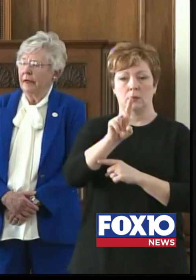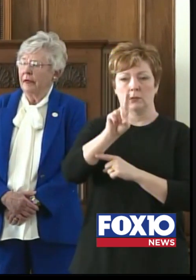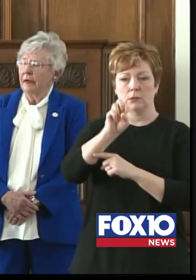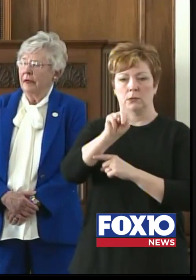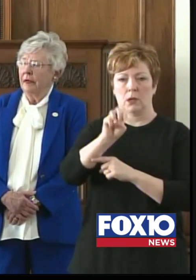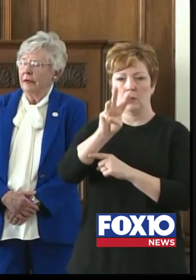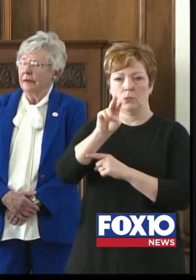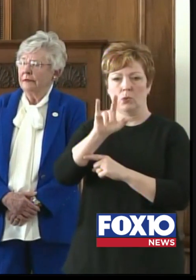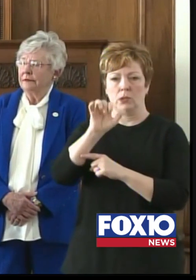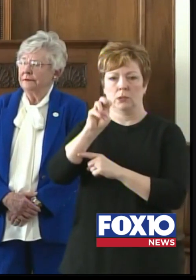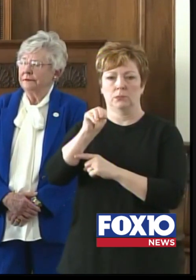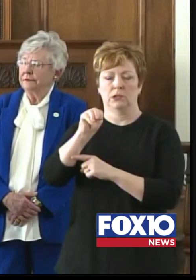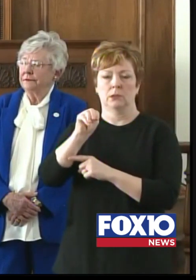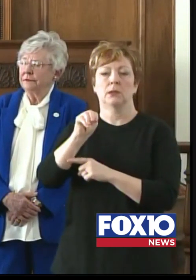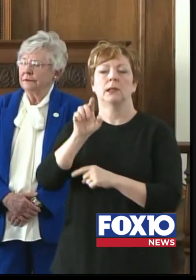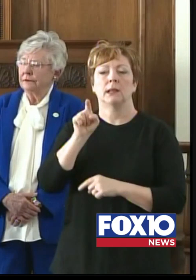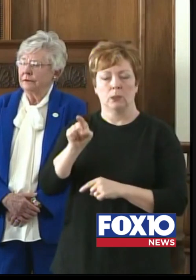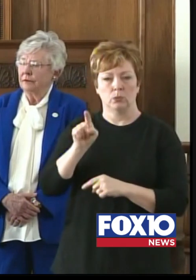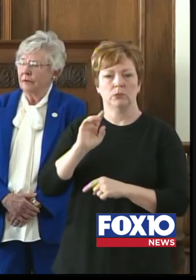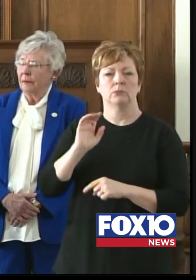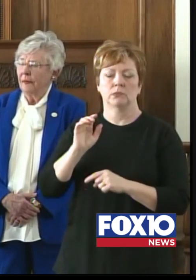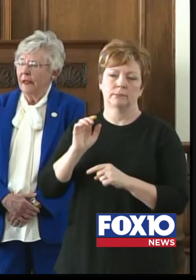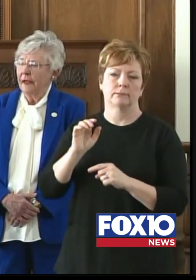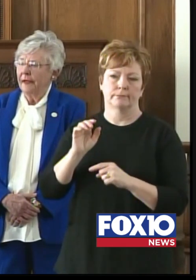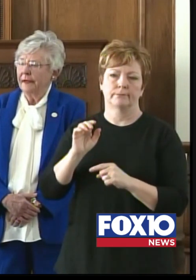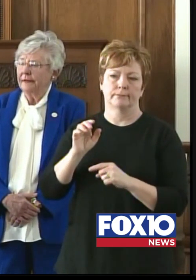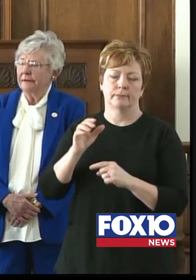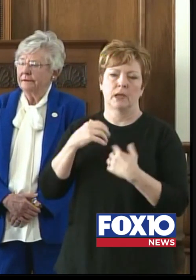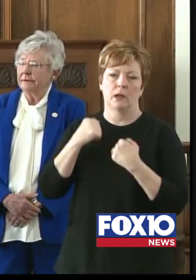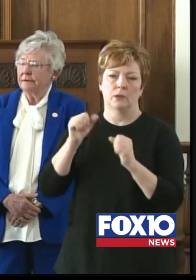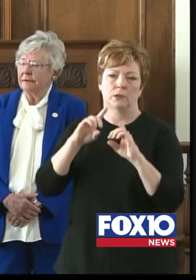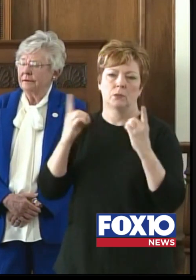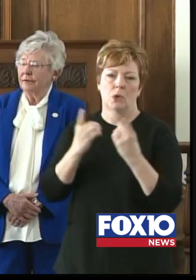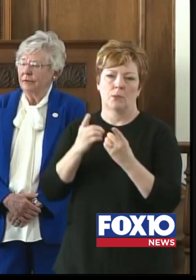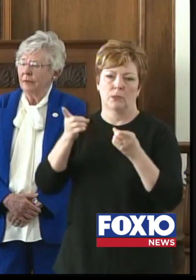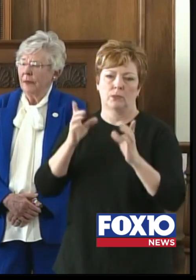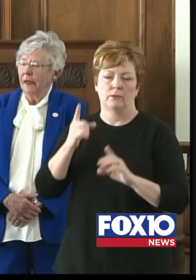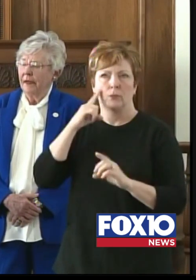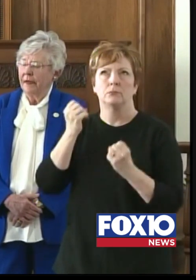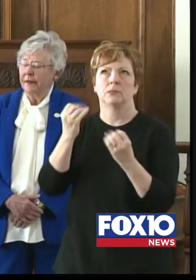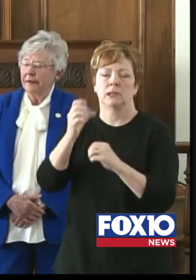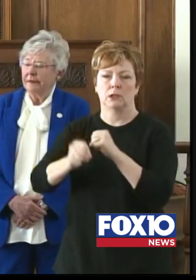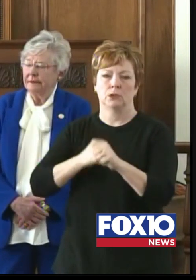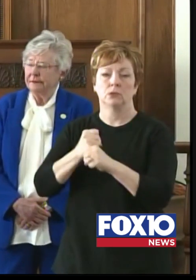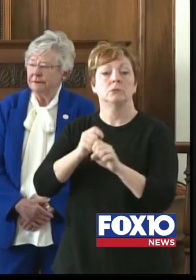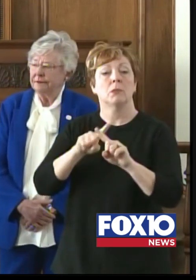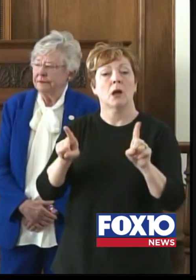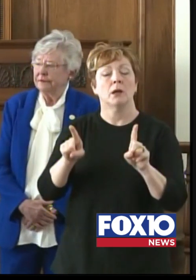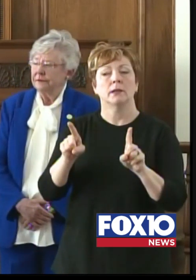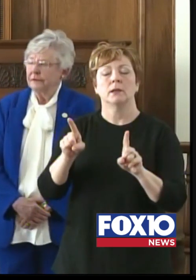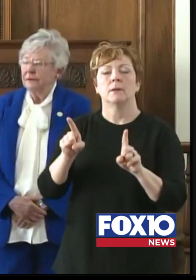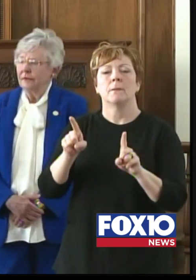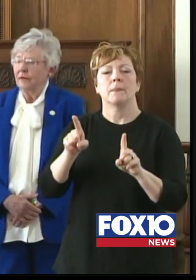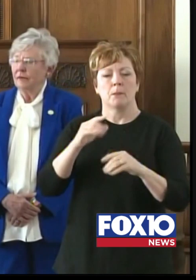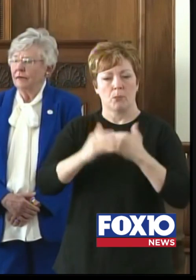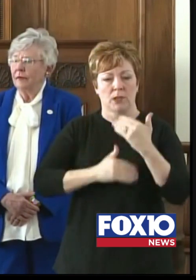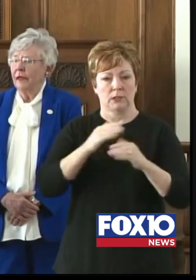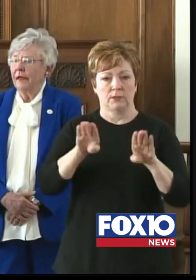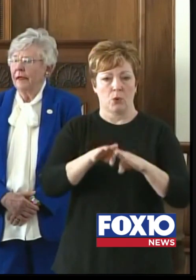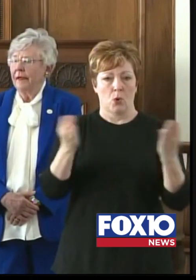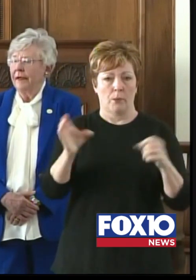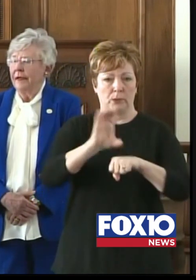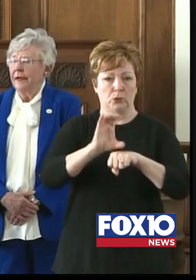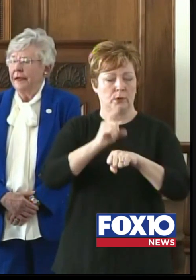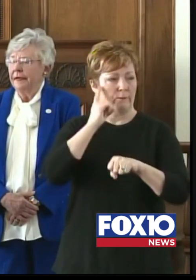for many years, was our primary guide. The process for reopening churches for large in